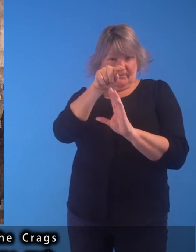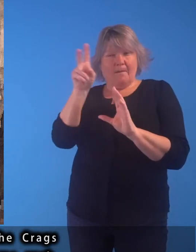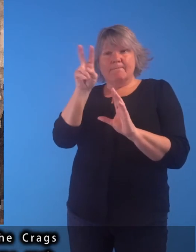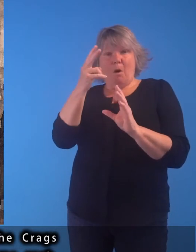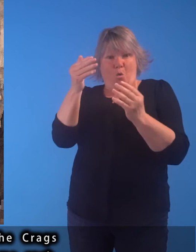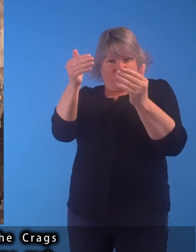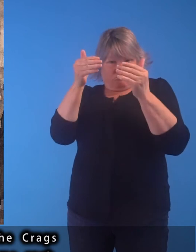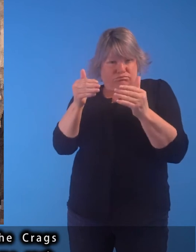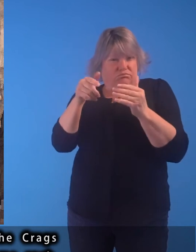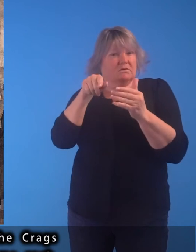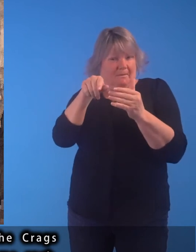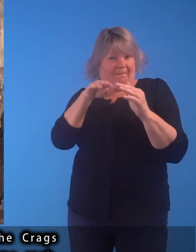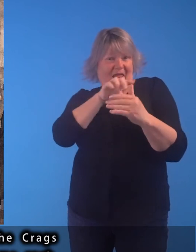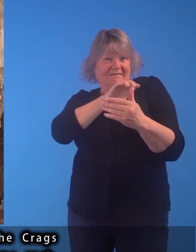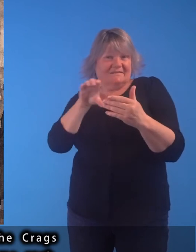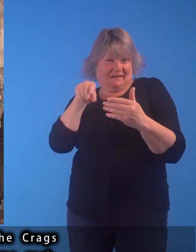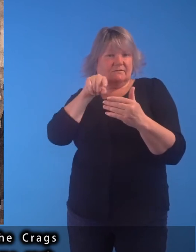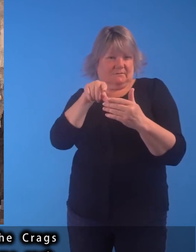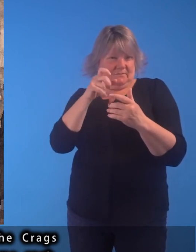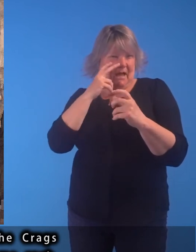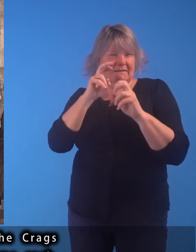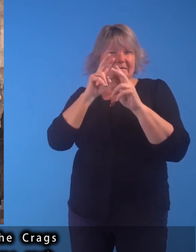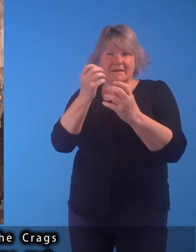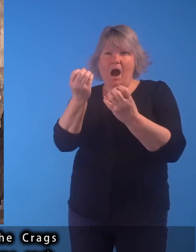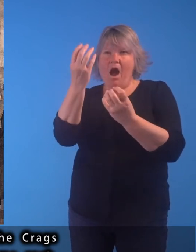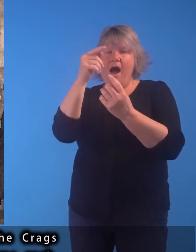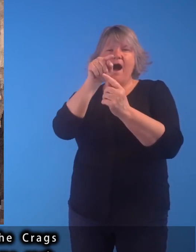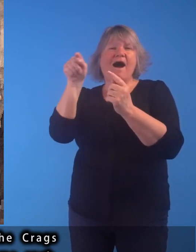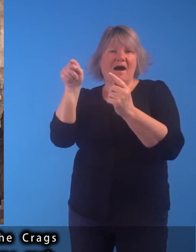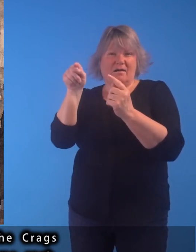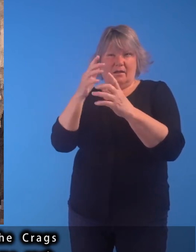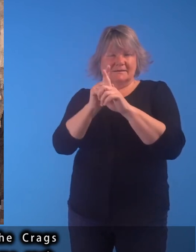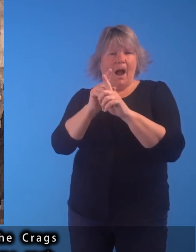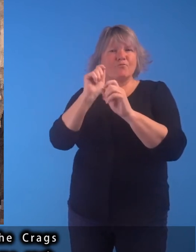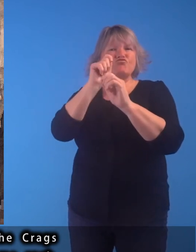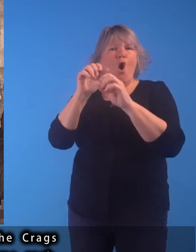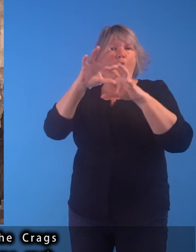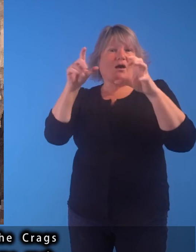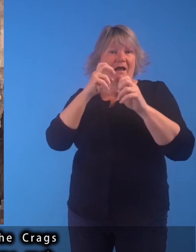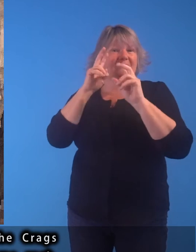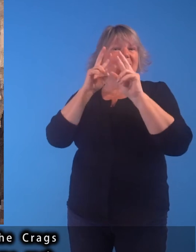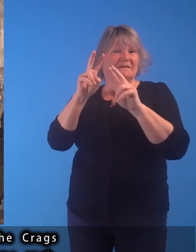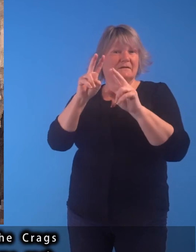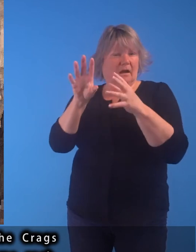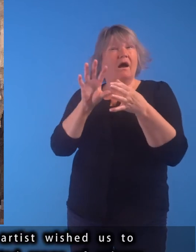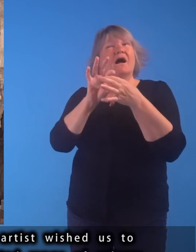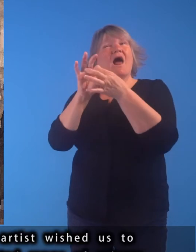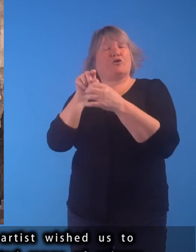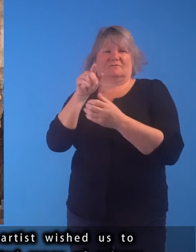Both the foreground buildings and the crags behind appear carved out of the same rock, a connection